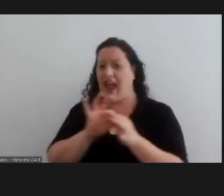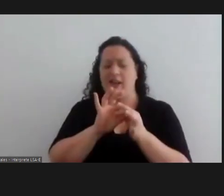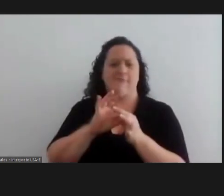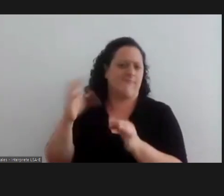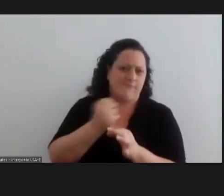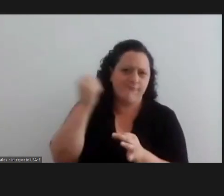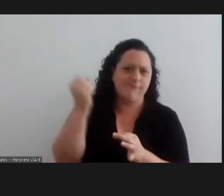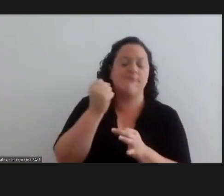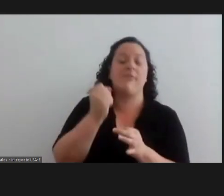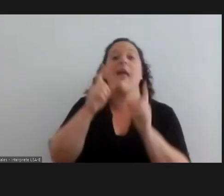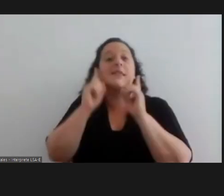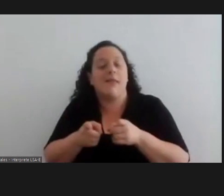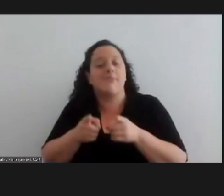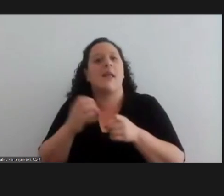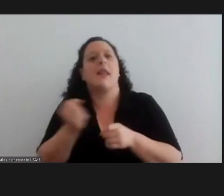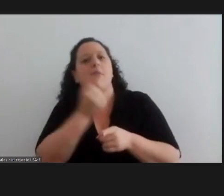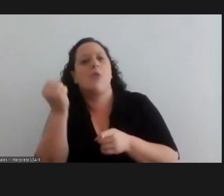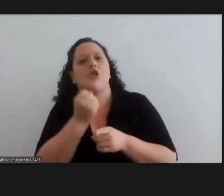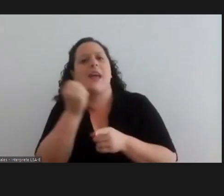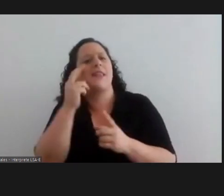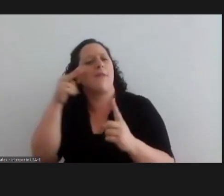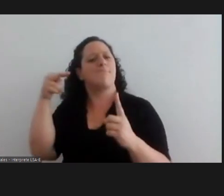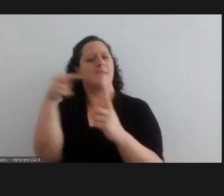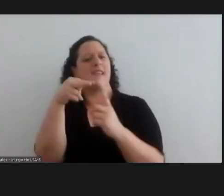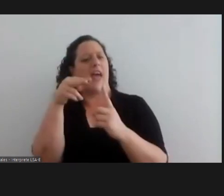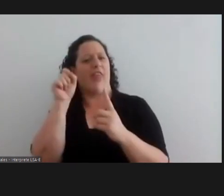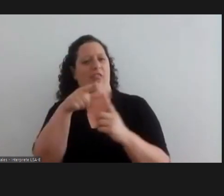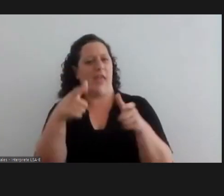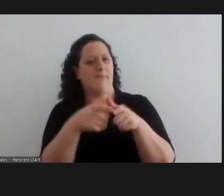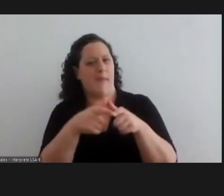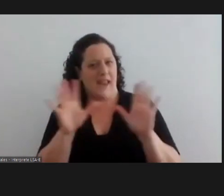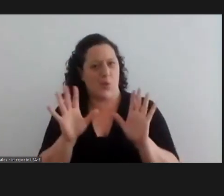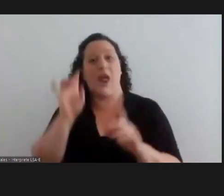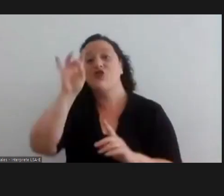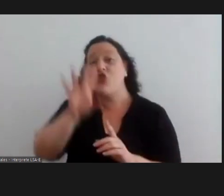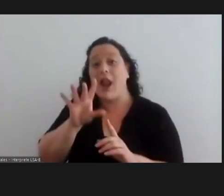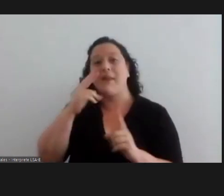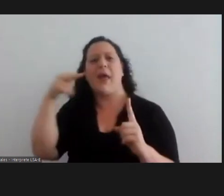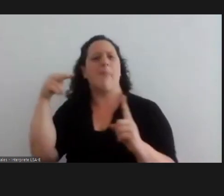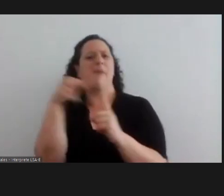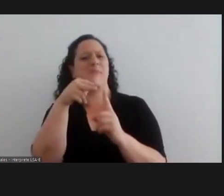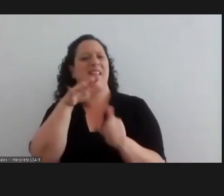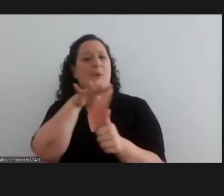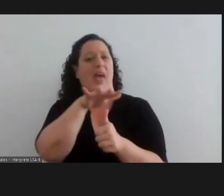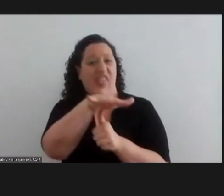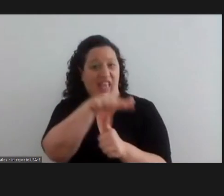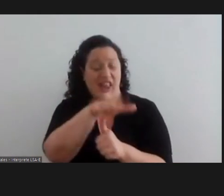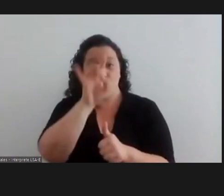stories should include a perspective not only a